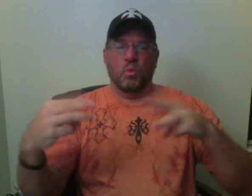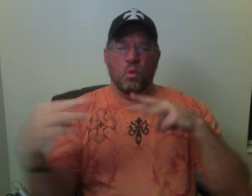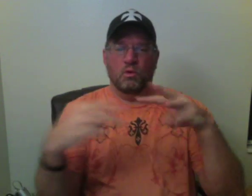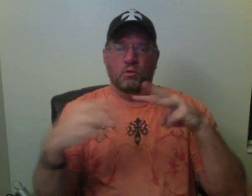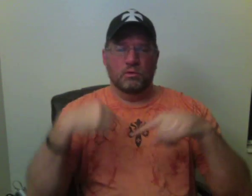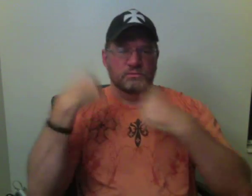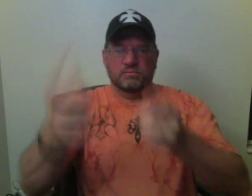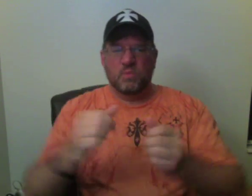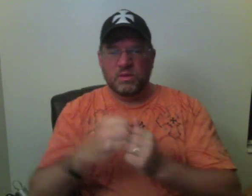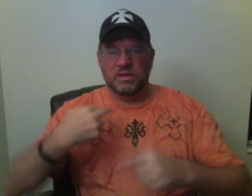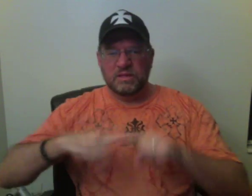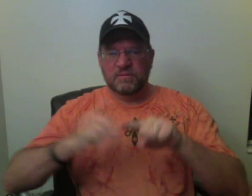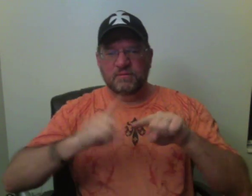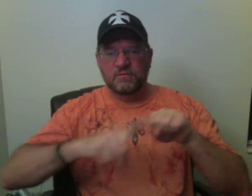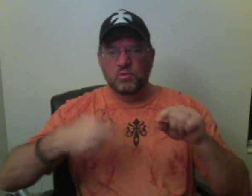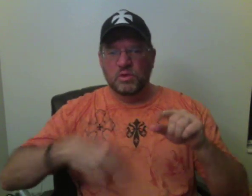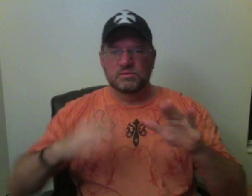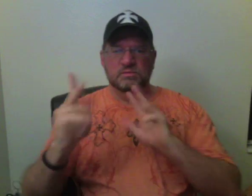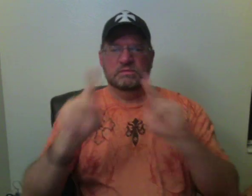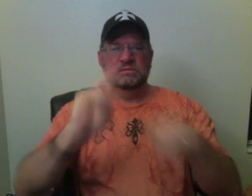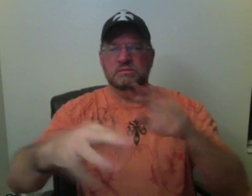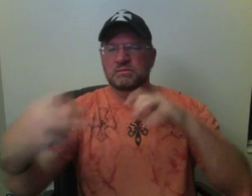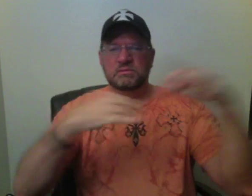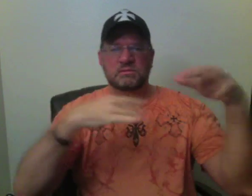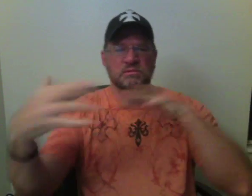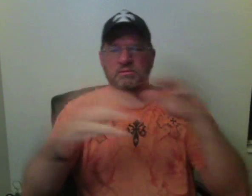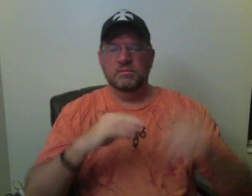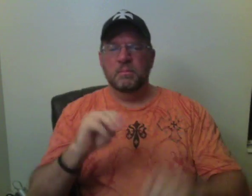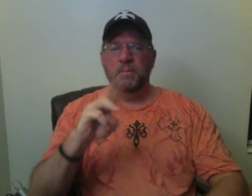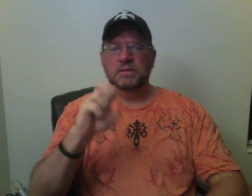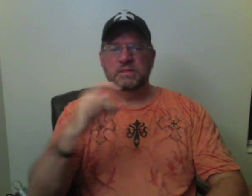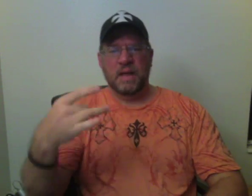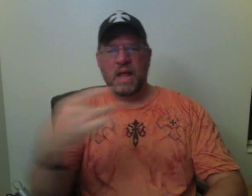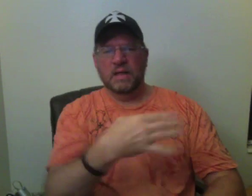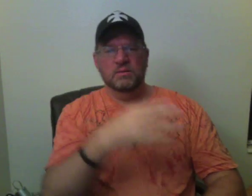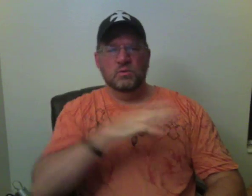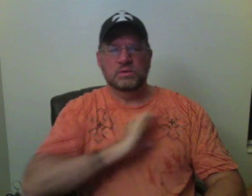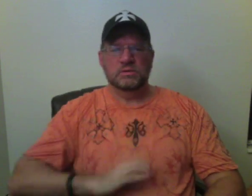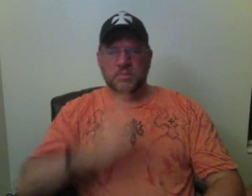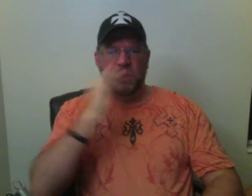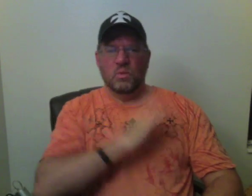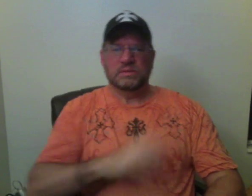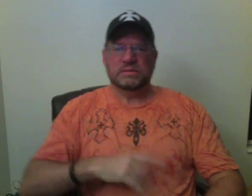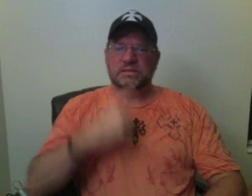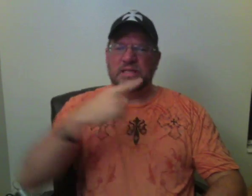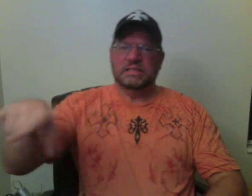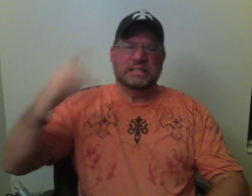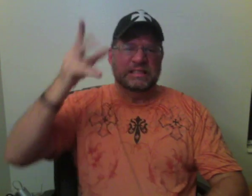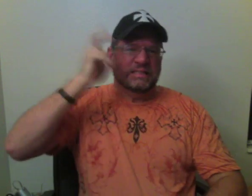Who the hell do you think you are? You what, you are not aware that I'm a partner in this firm.